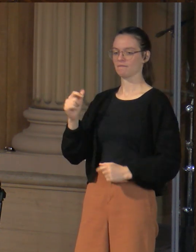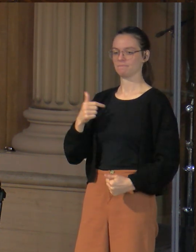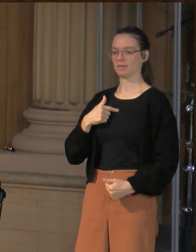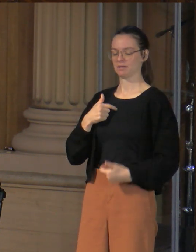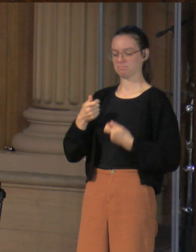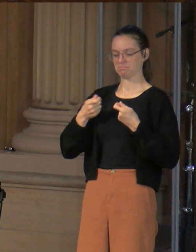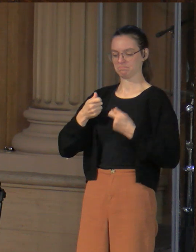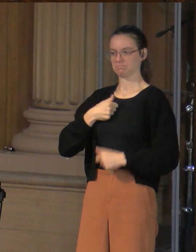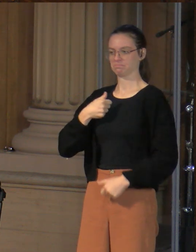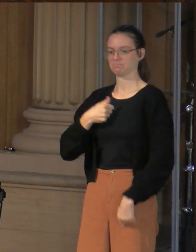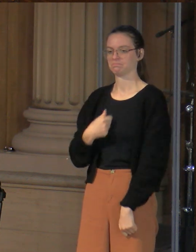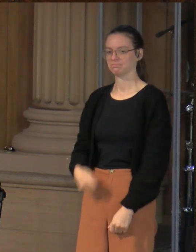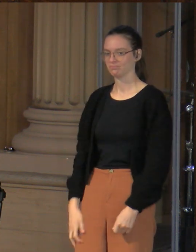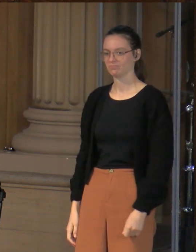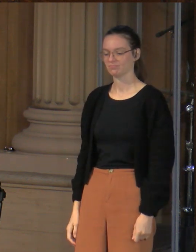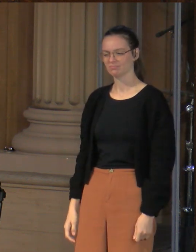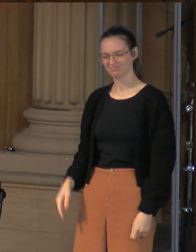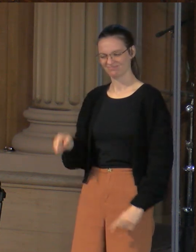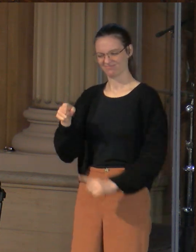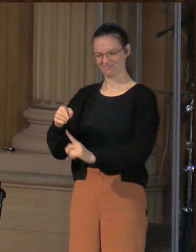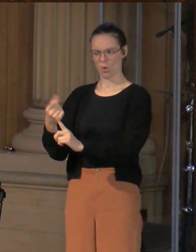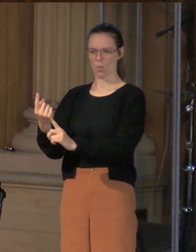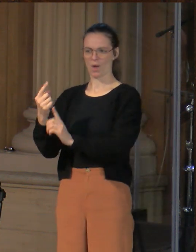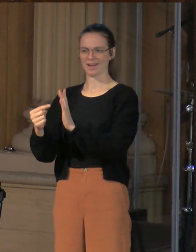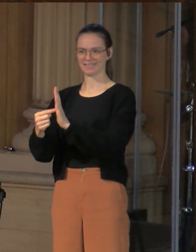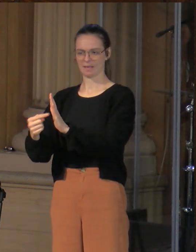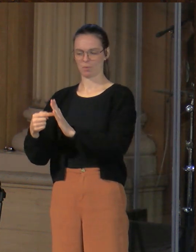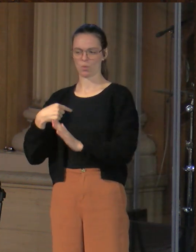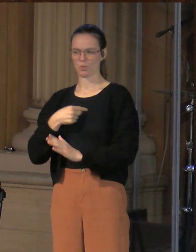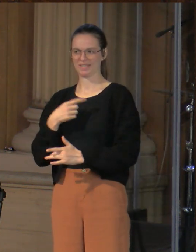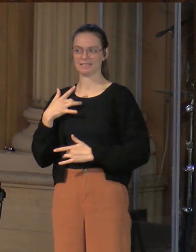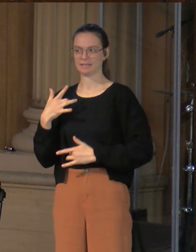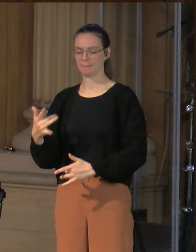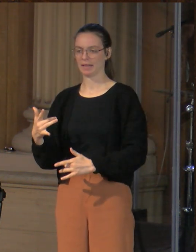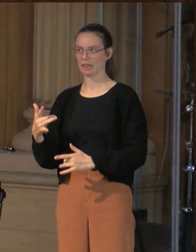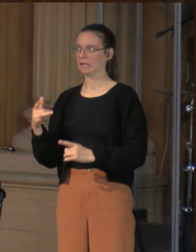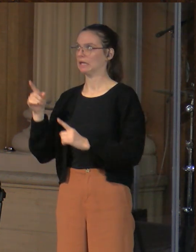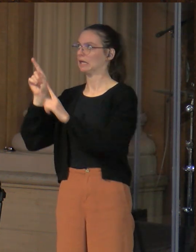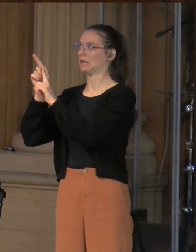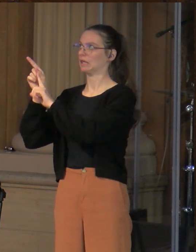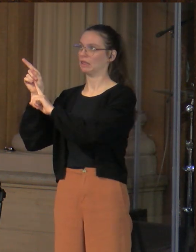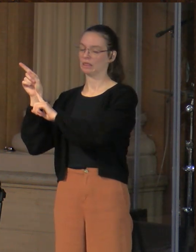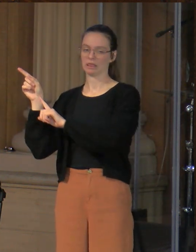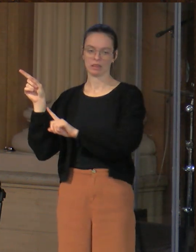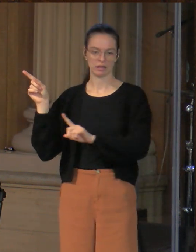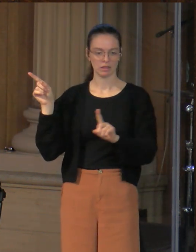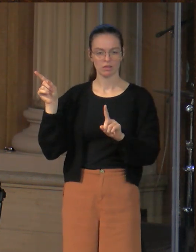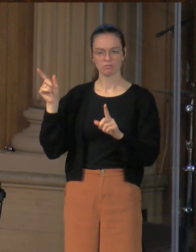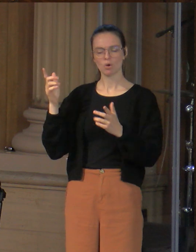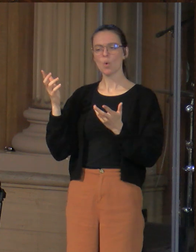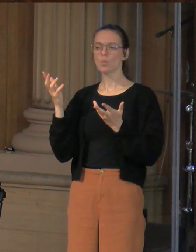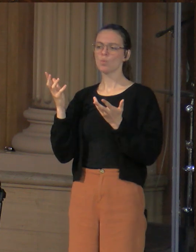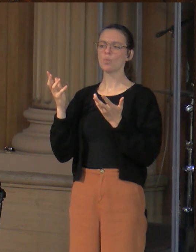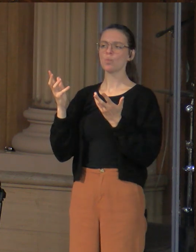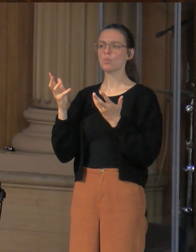And he's just one example of this thing that we could all drift toward, where we judge Jesus by whether or not he meets our standards and does what I want.